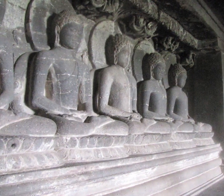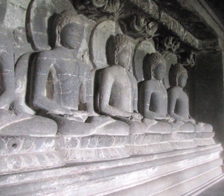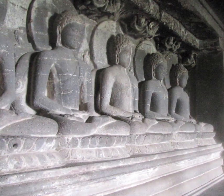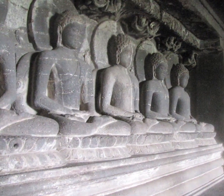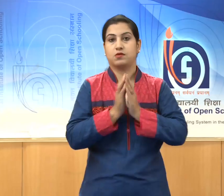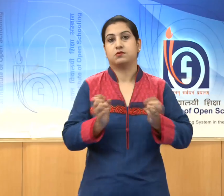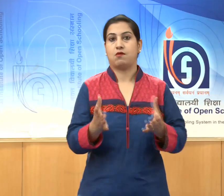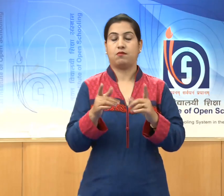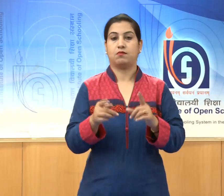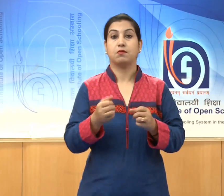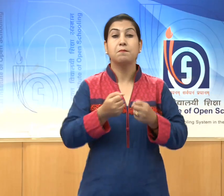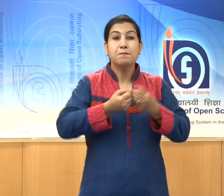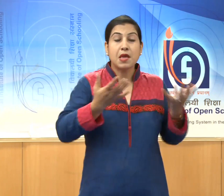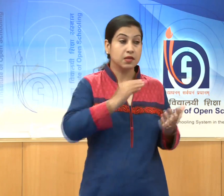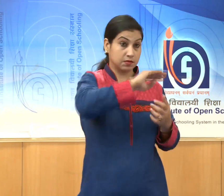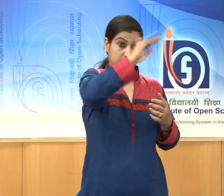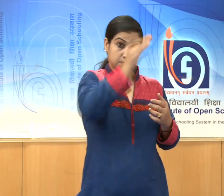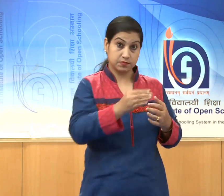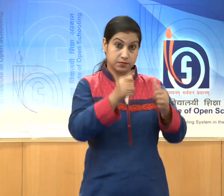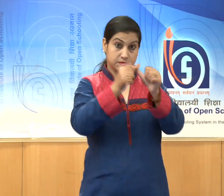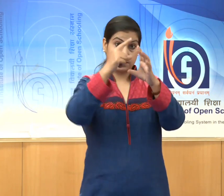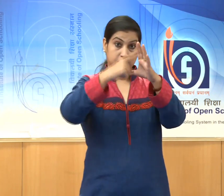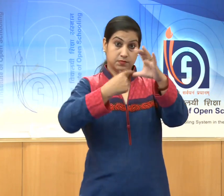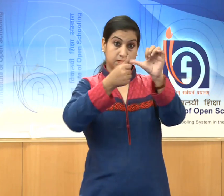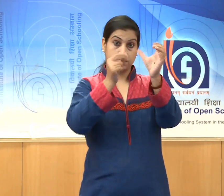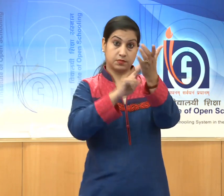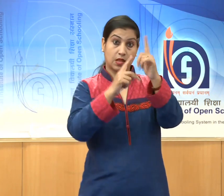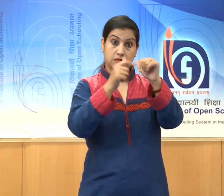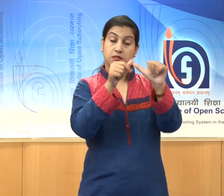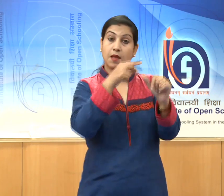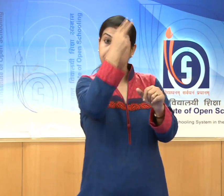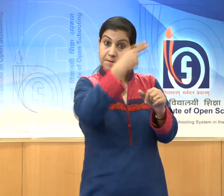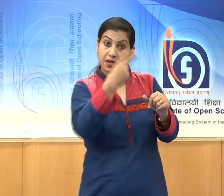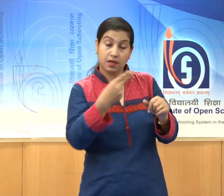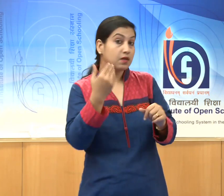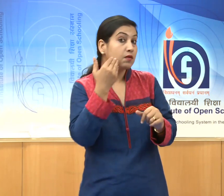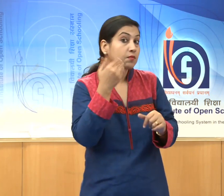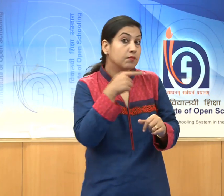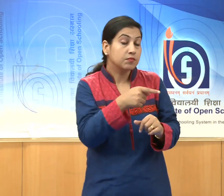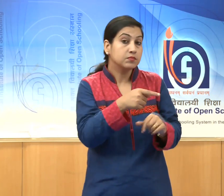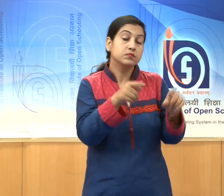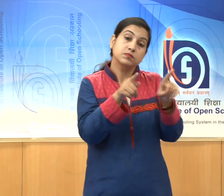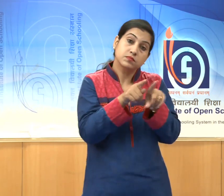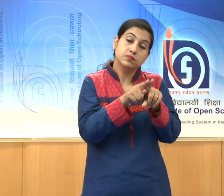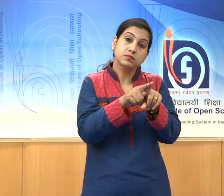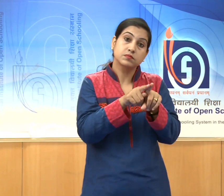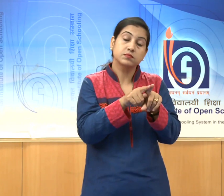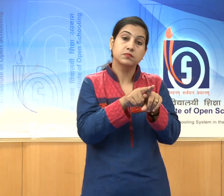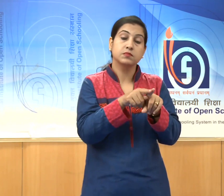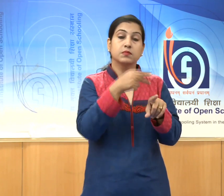Most of the Ajanta paintings were done in the Baka-Taka